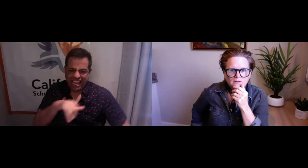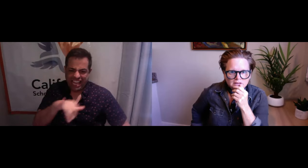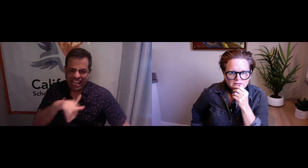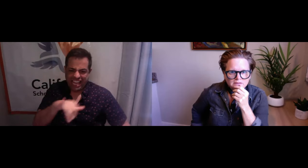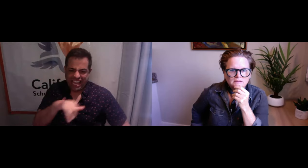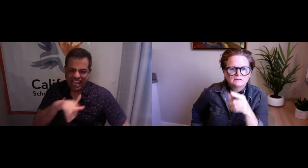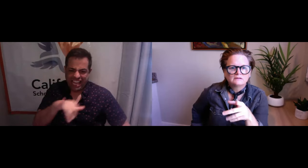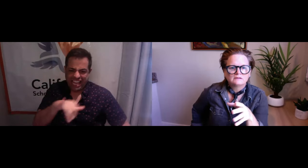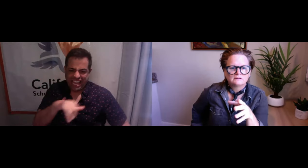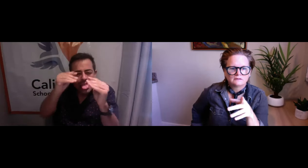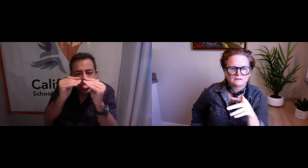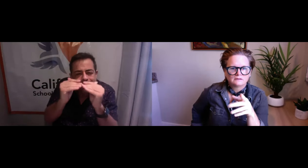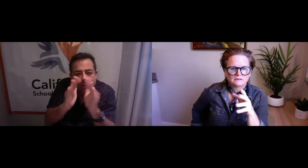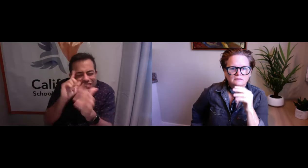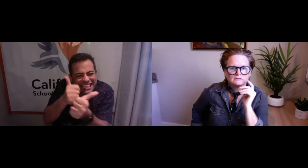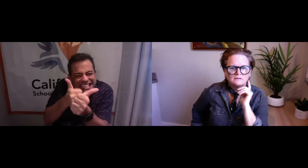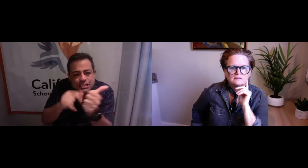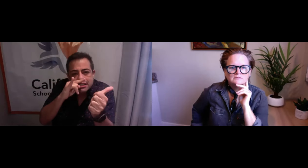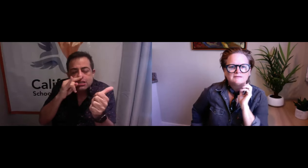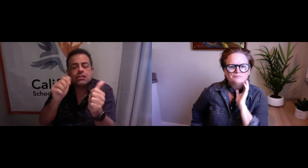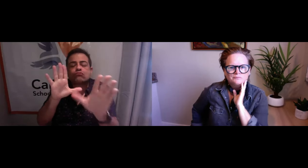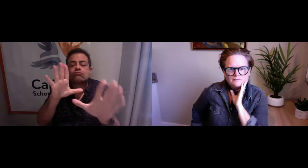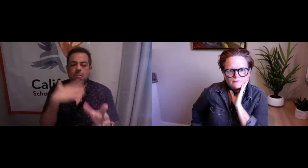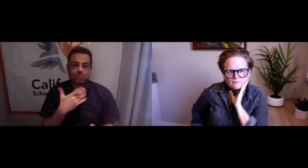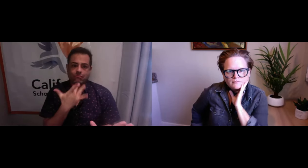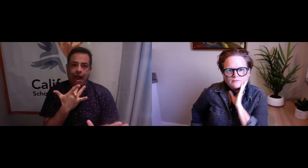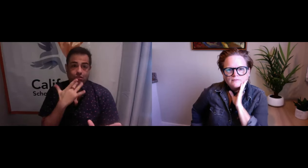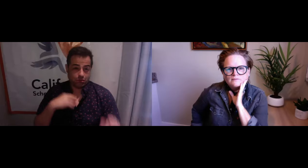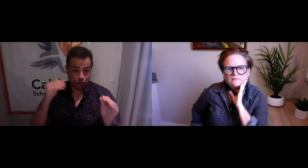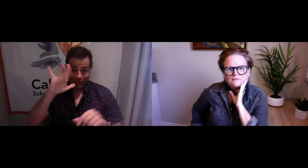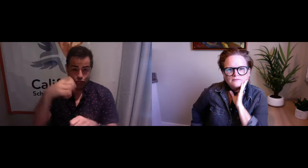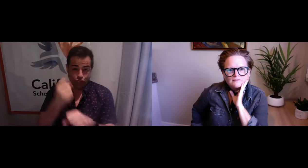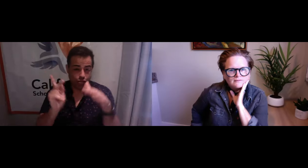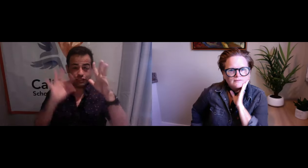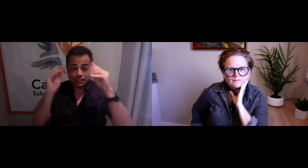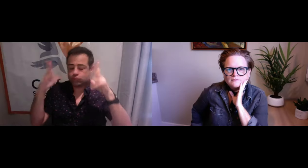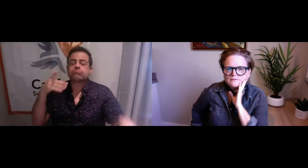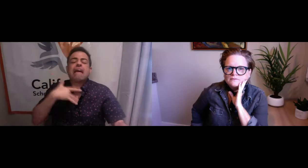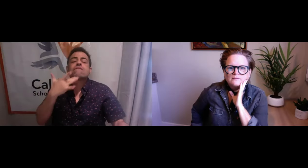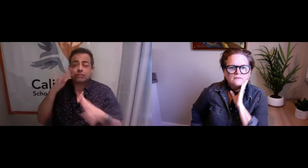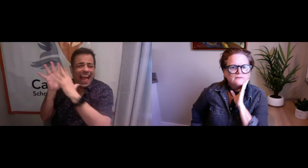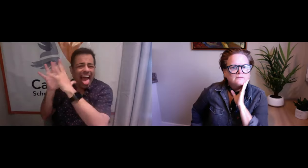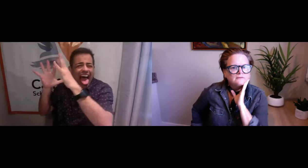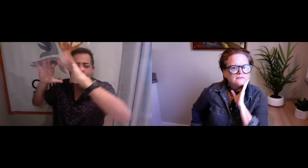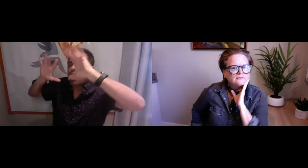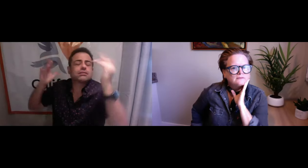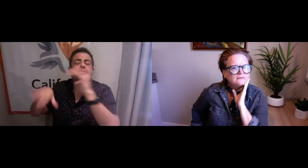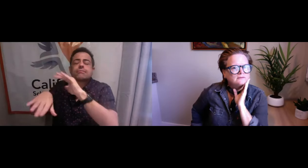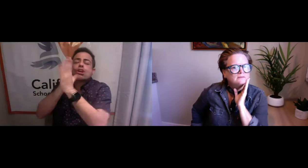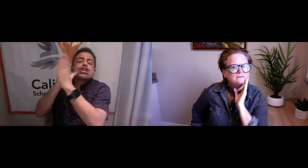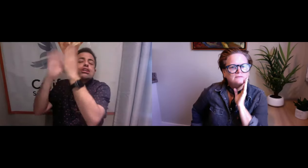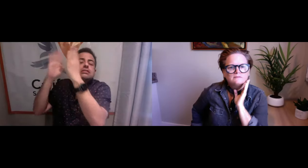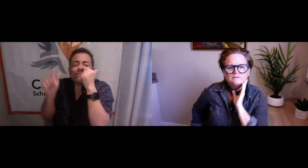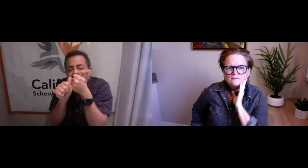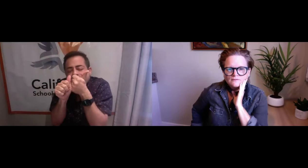getting the levels right for each age and each kid and everything.